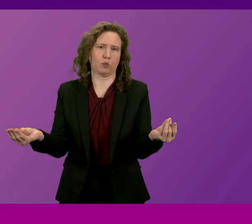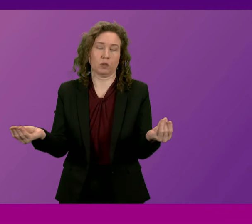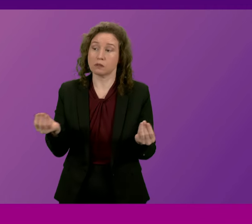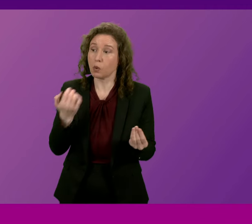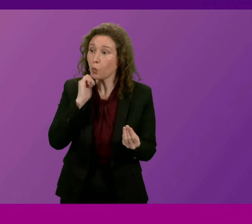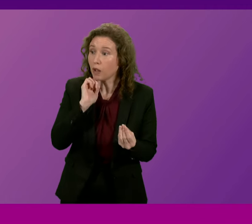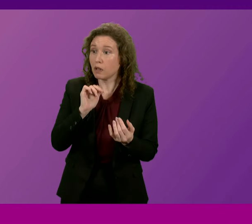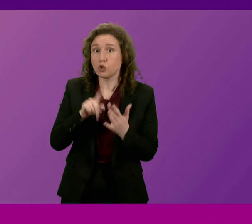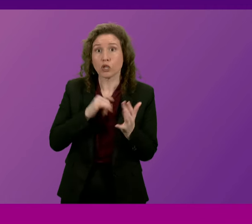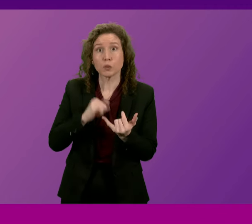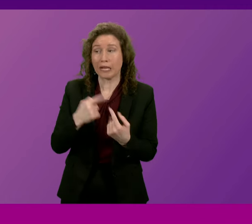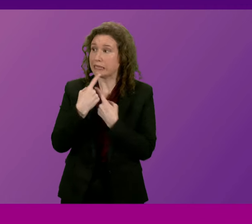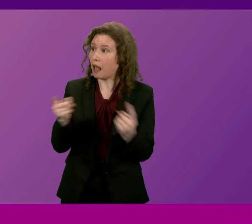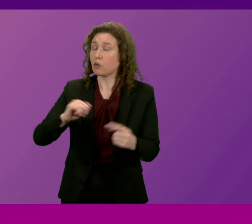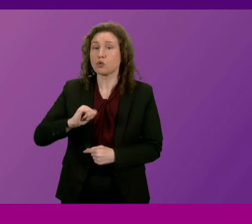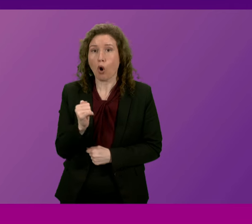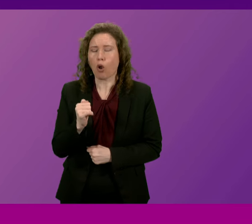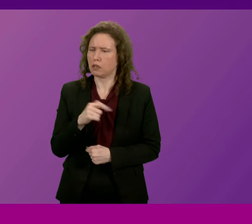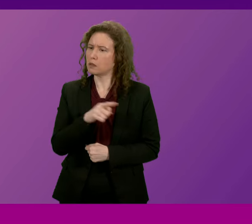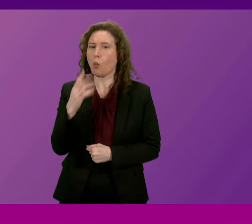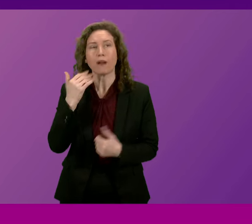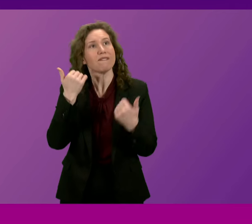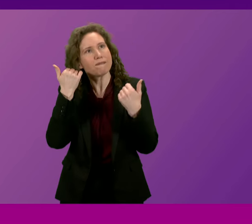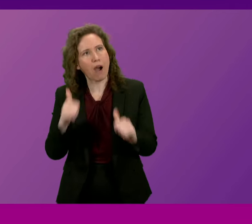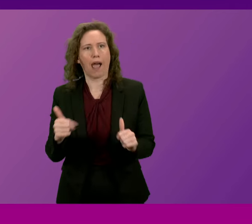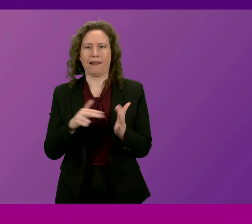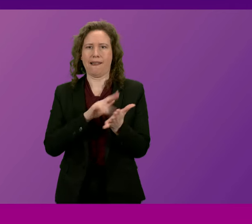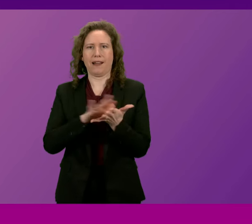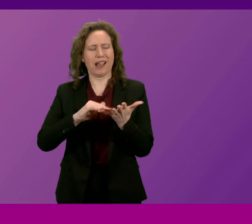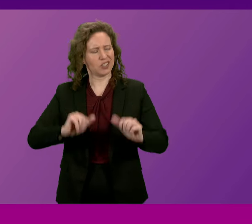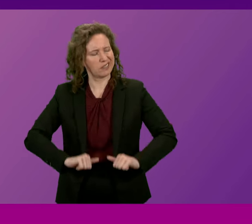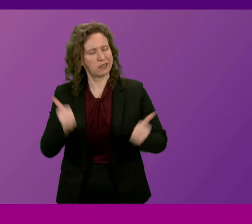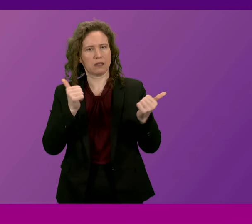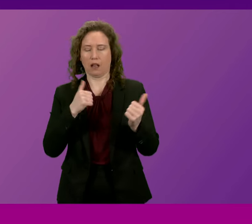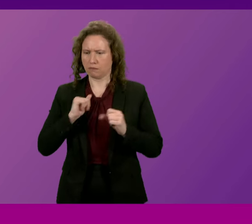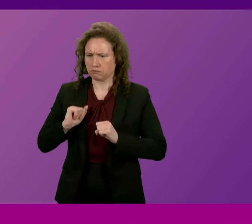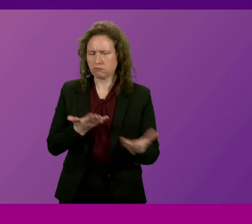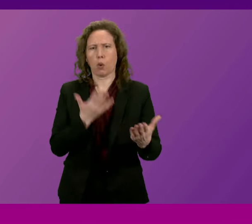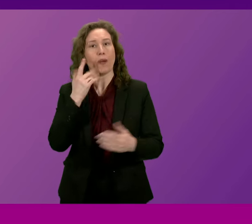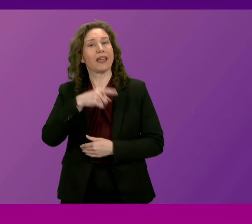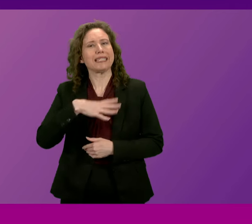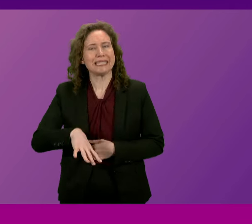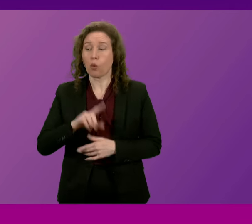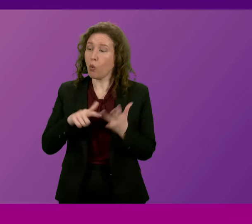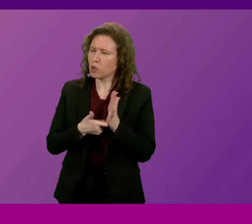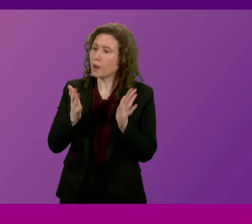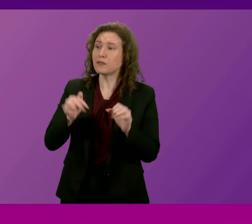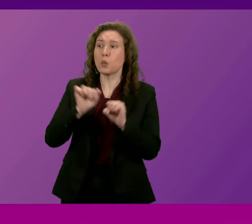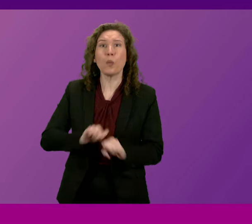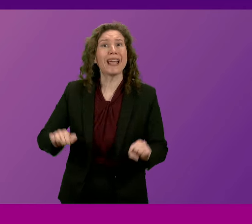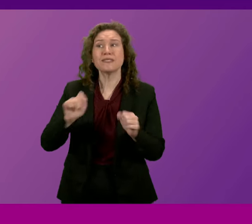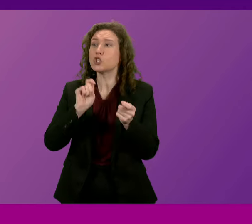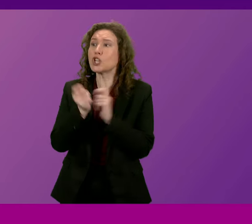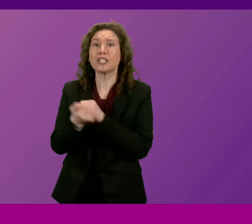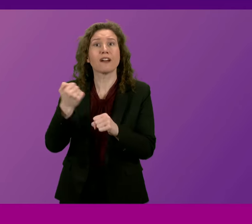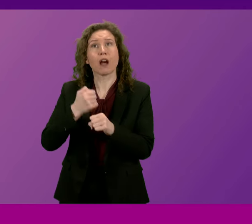So will John Swinney tell the people of Scotland when they will finally have an NHS that is there when they need it? Or do we need to wait for a change